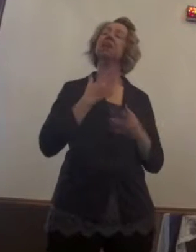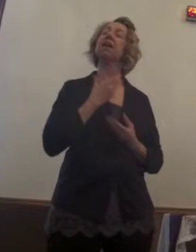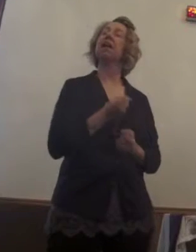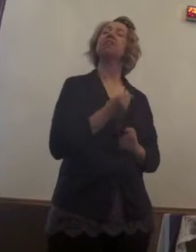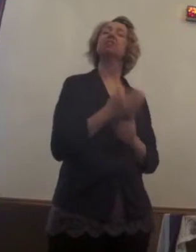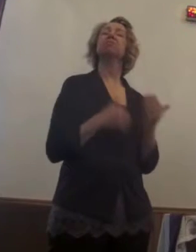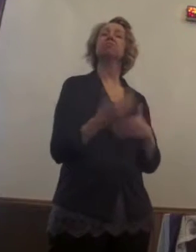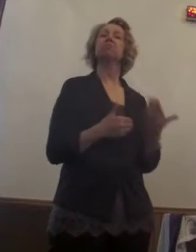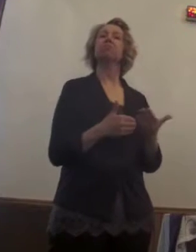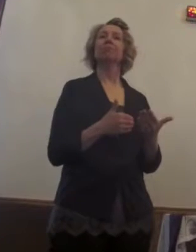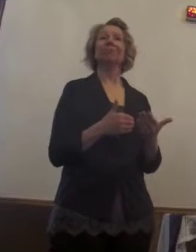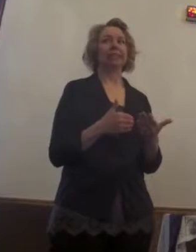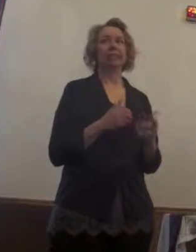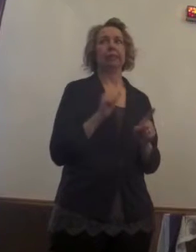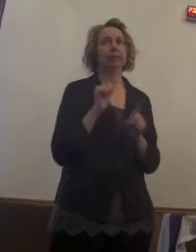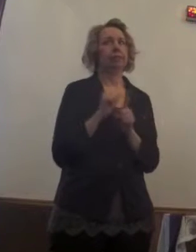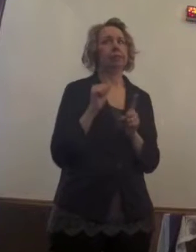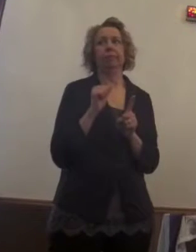is a done deal.